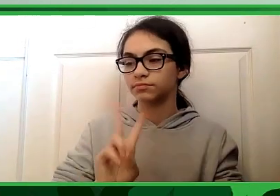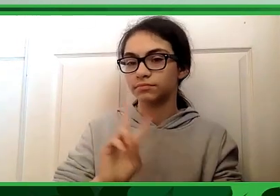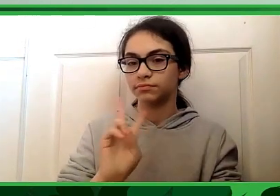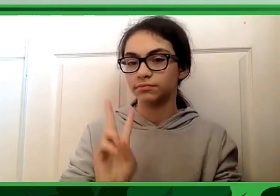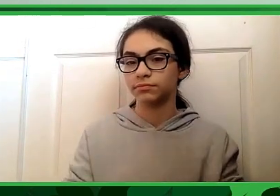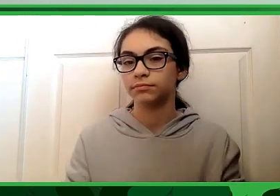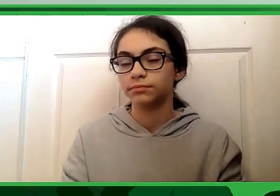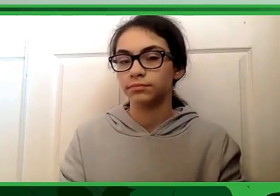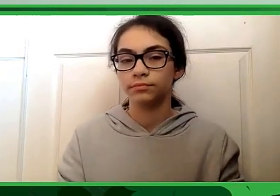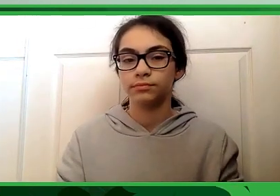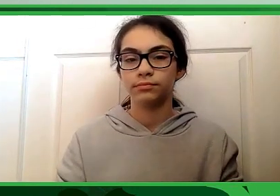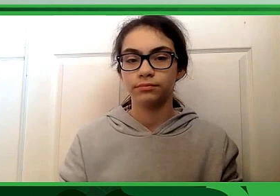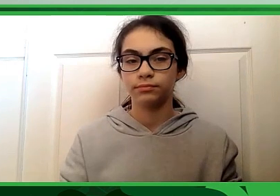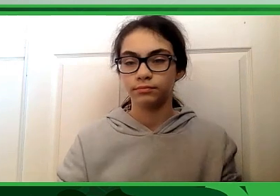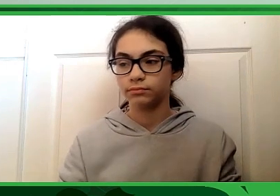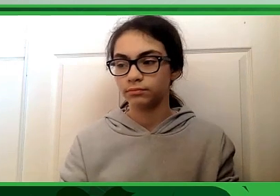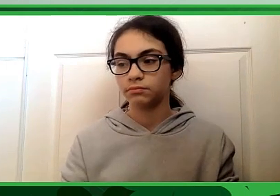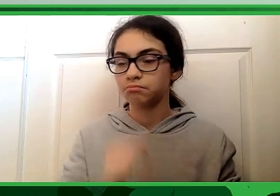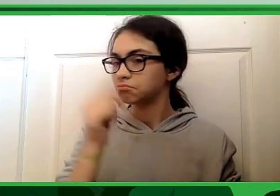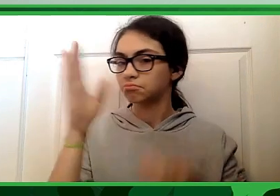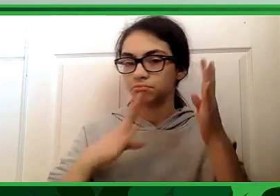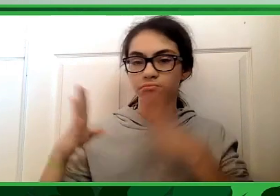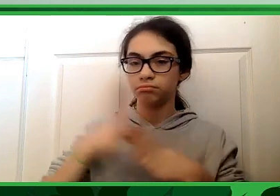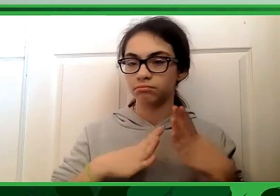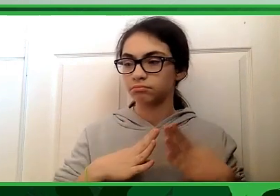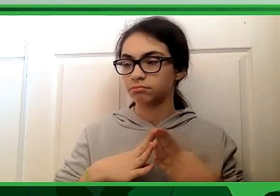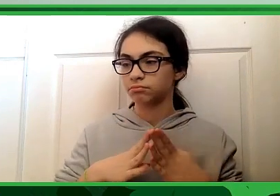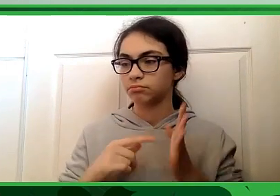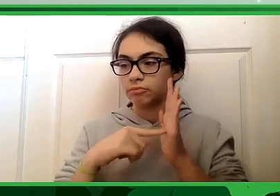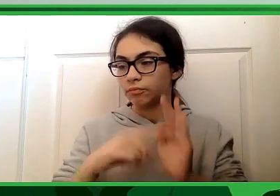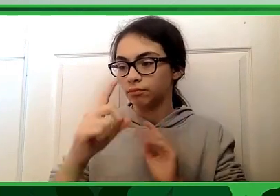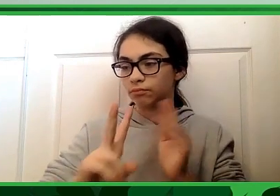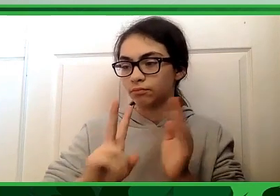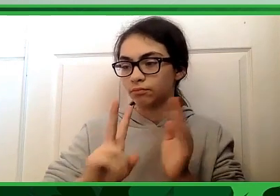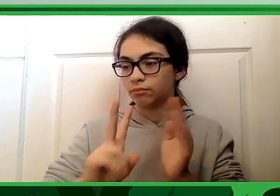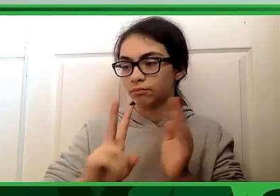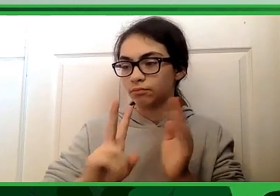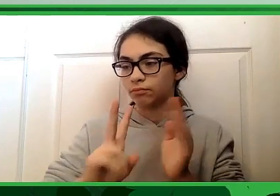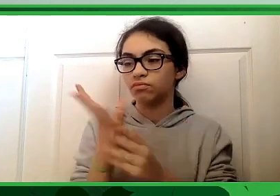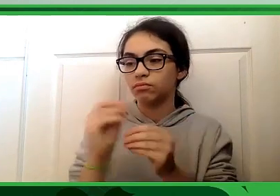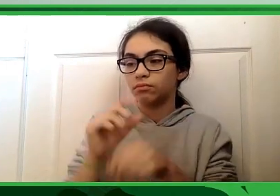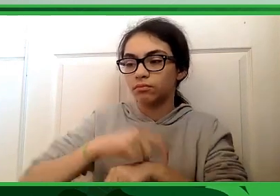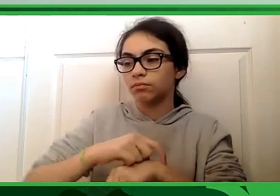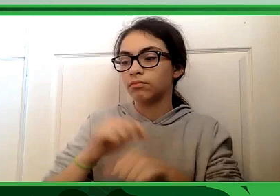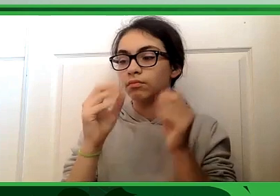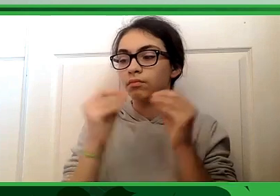And don't worry, I'll be showing this video a few more times with some more explanations.